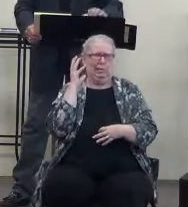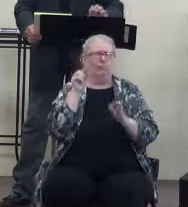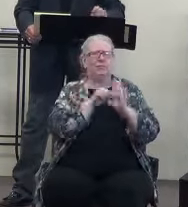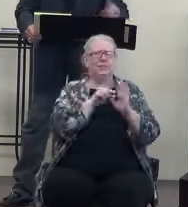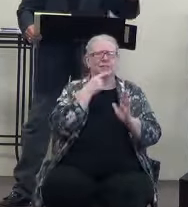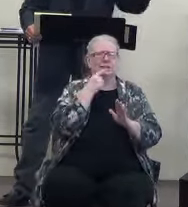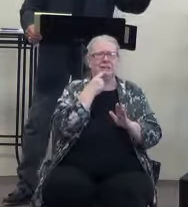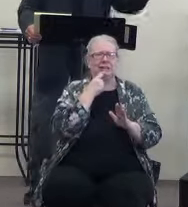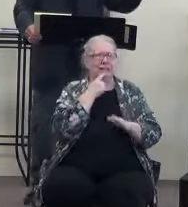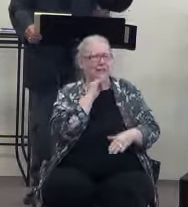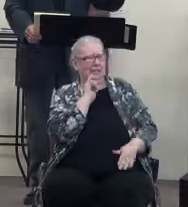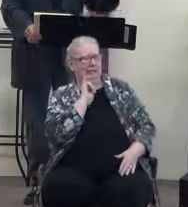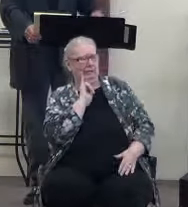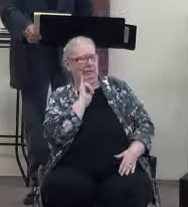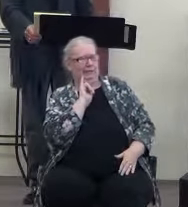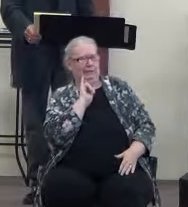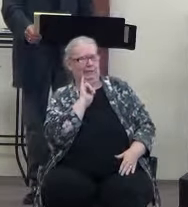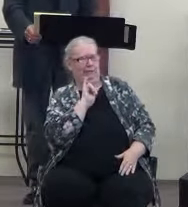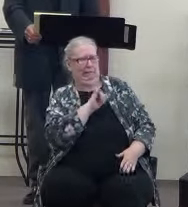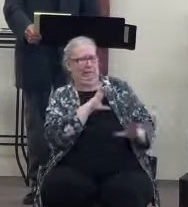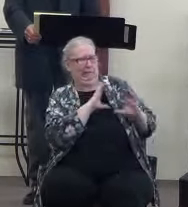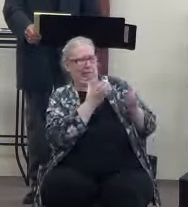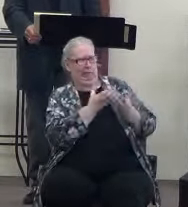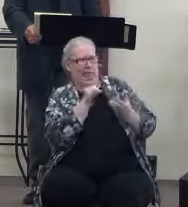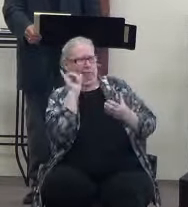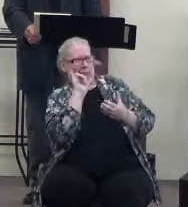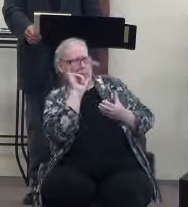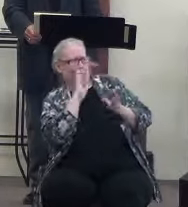says that bunch over there are drunk. What's up with that?